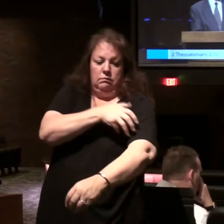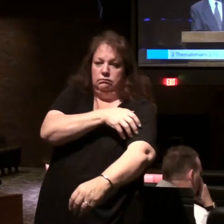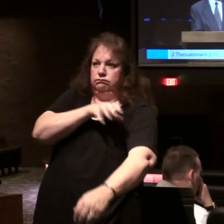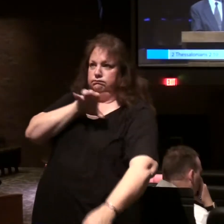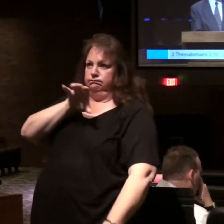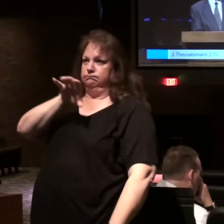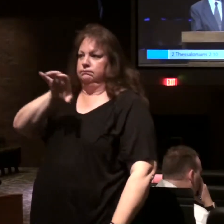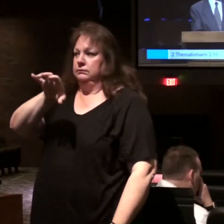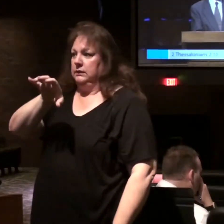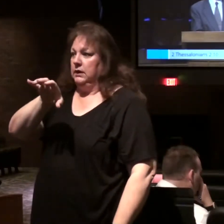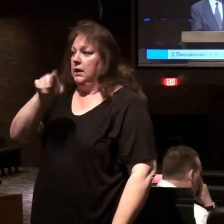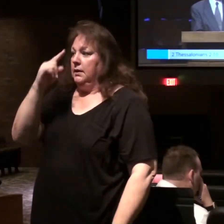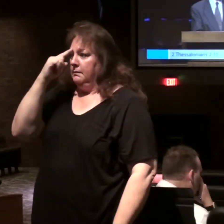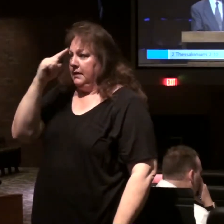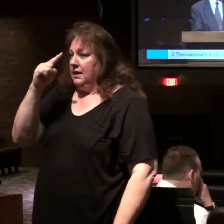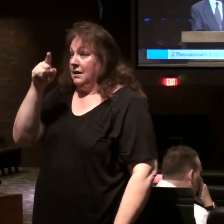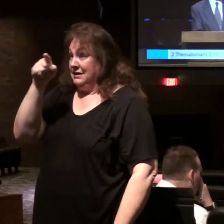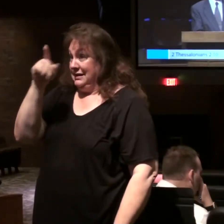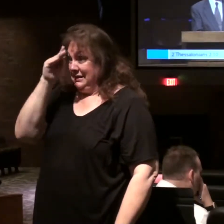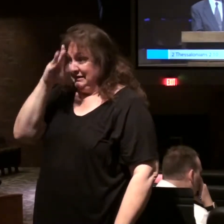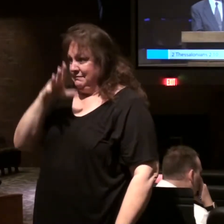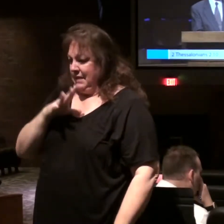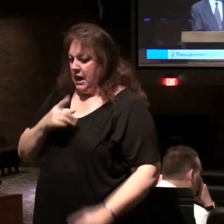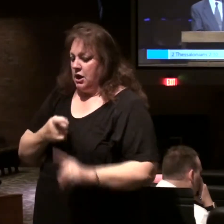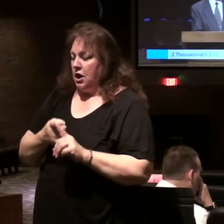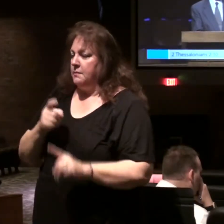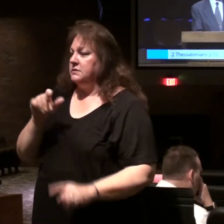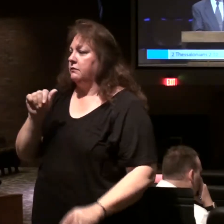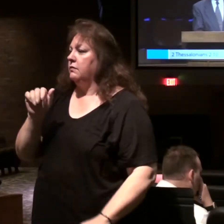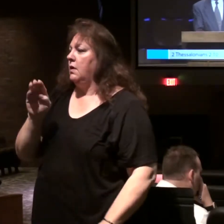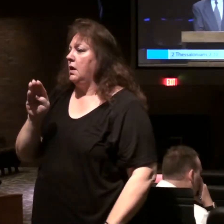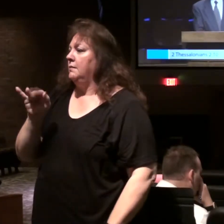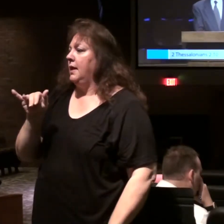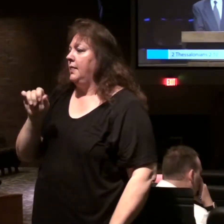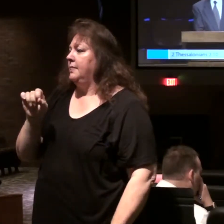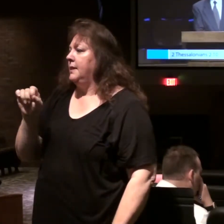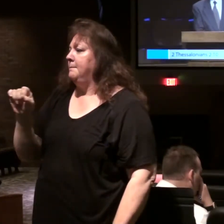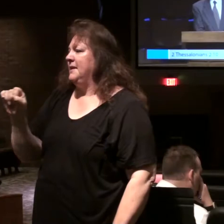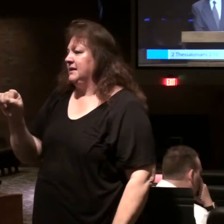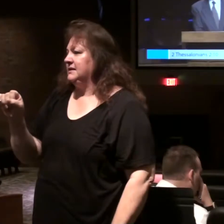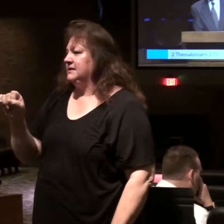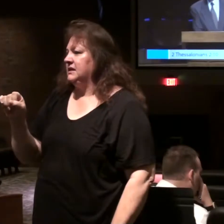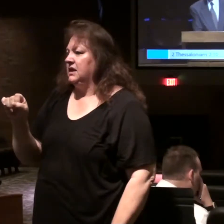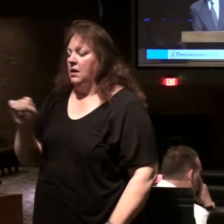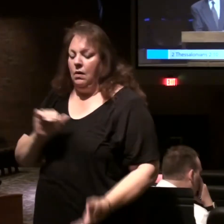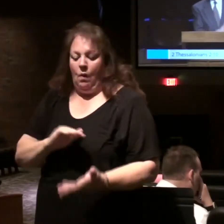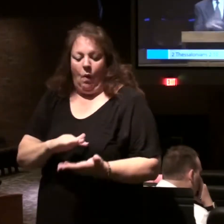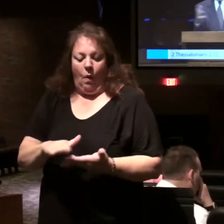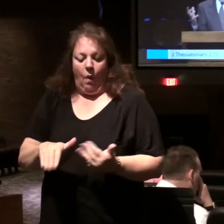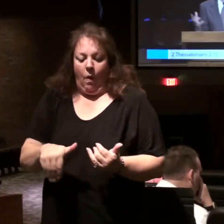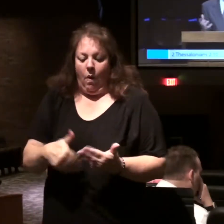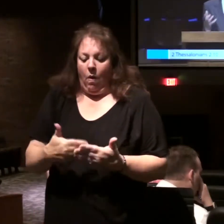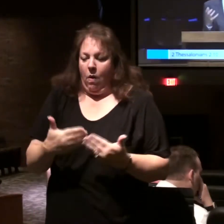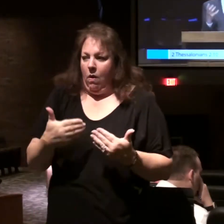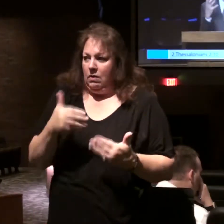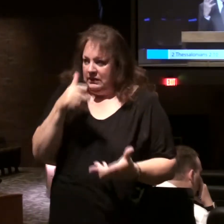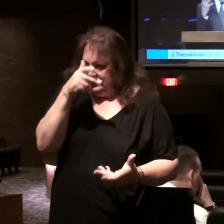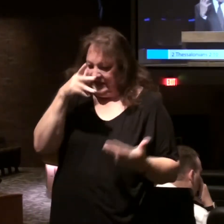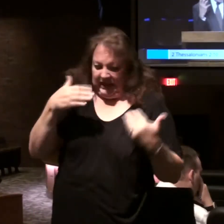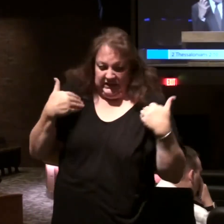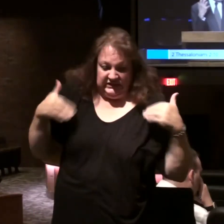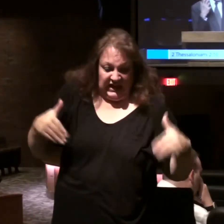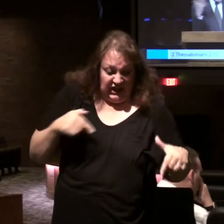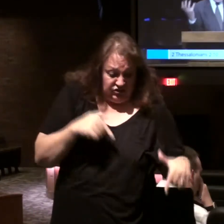because he comes out of the abyss which abyss is where the whole of demons is so